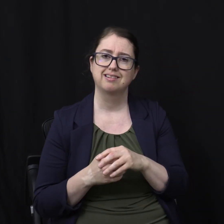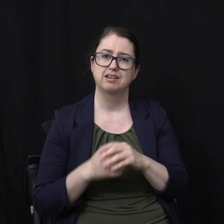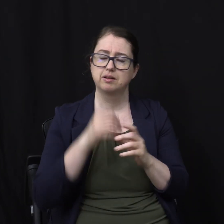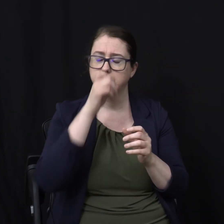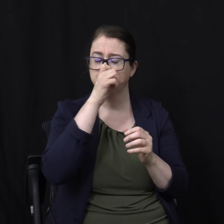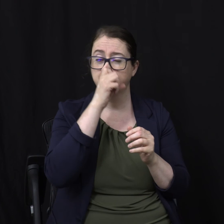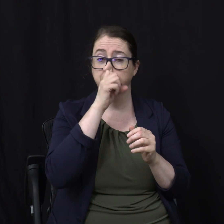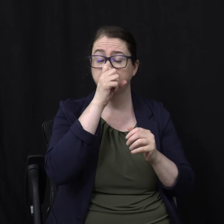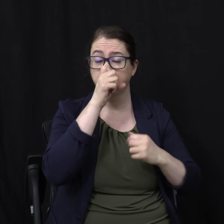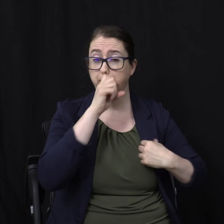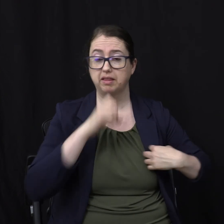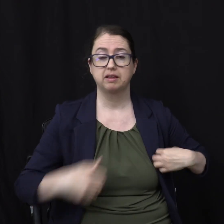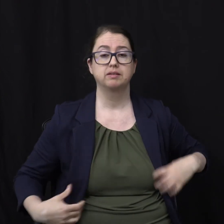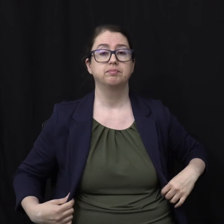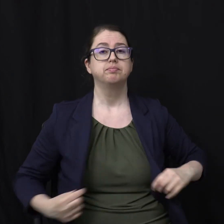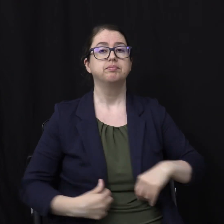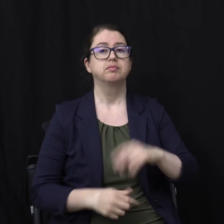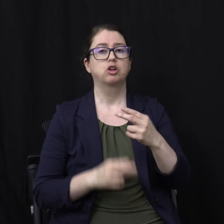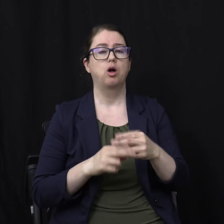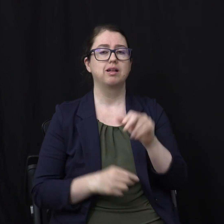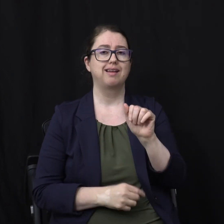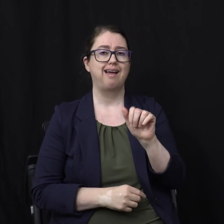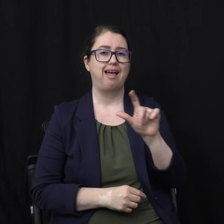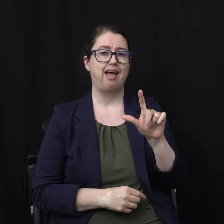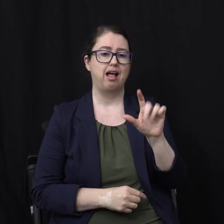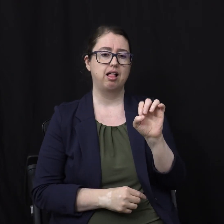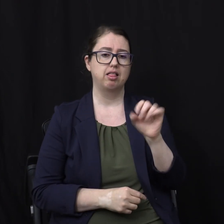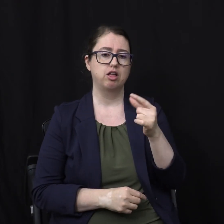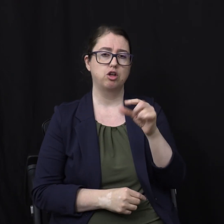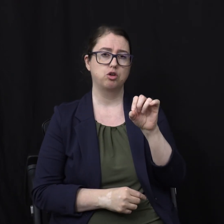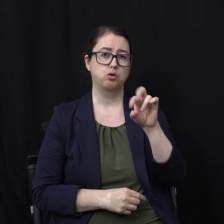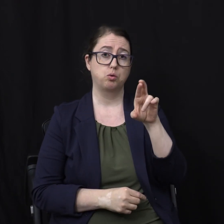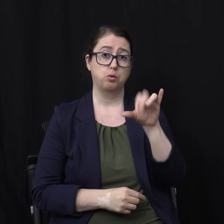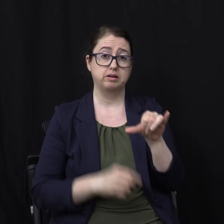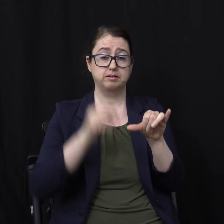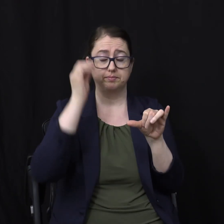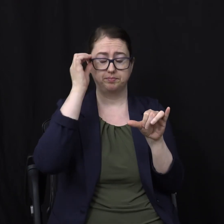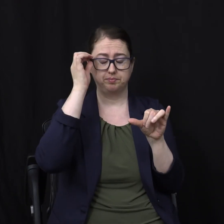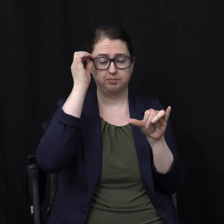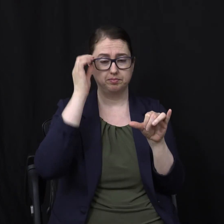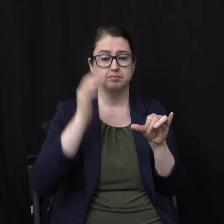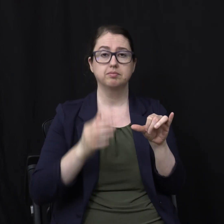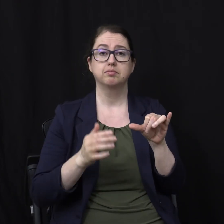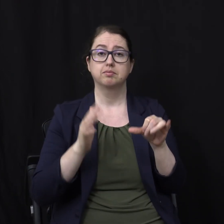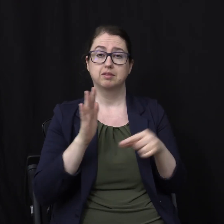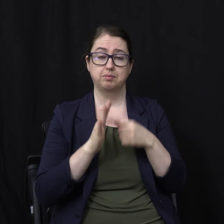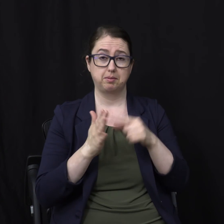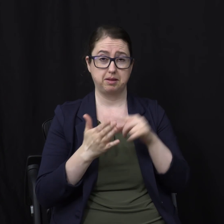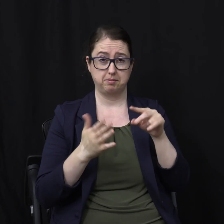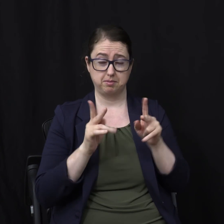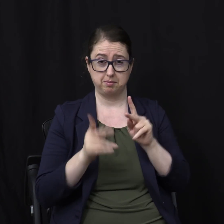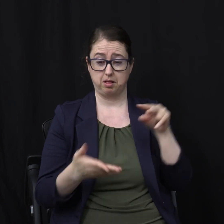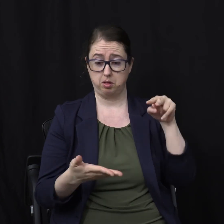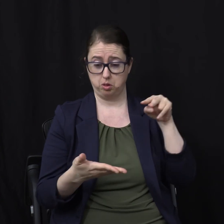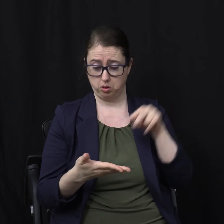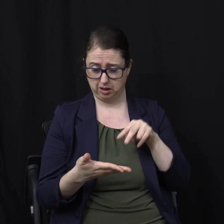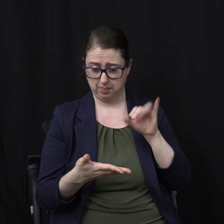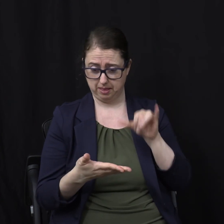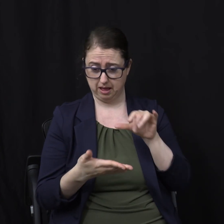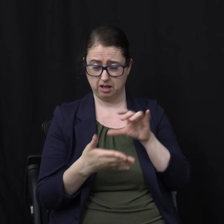we're aware Of the concept Of allegory It's not to be Taken literally But some have Looked to that text To try to explain That literally You